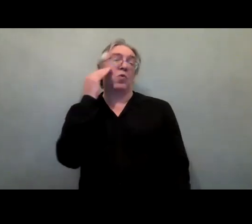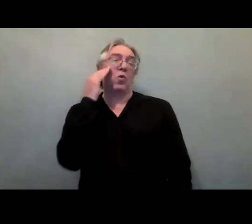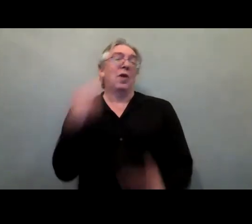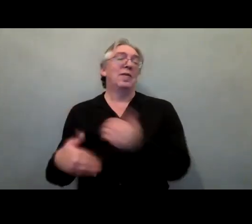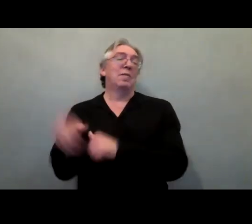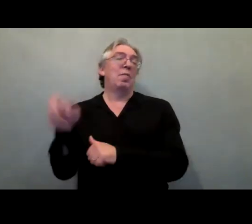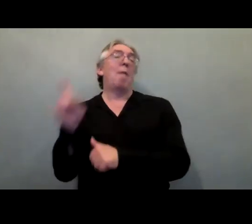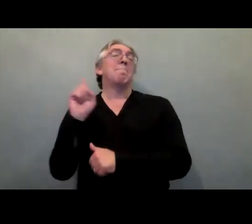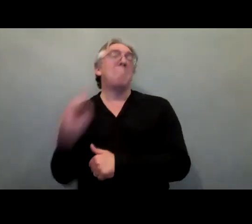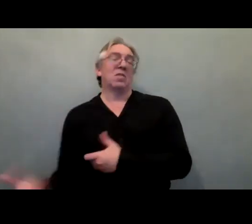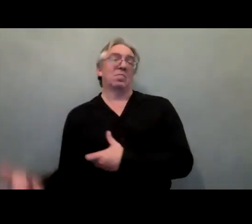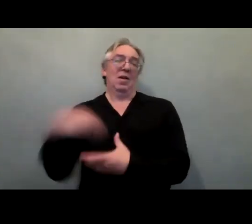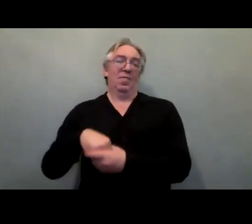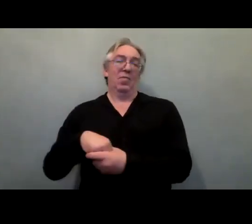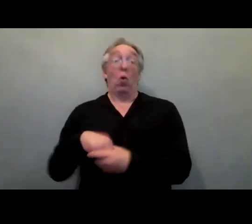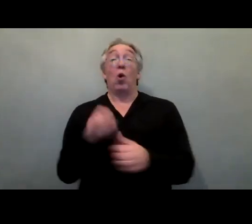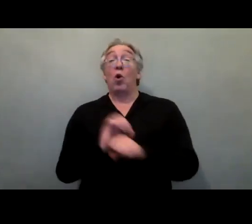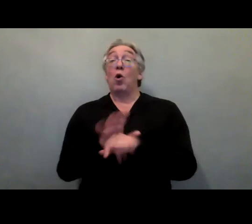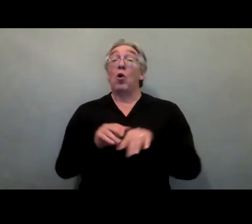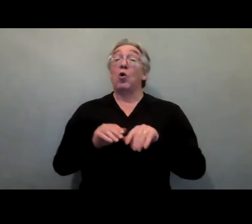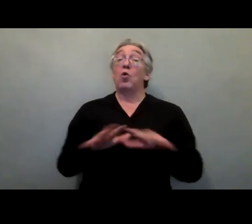in all COVID-19 related efforts.